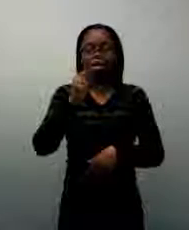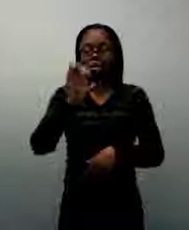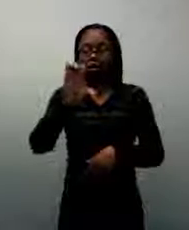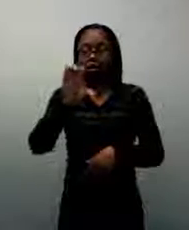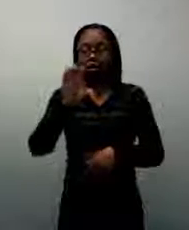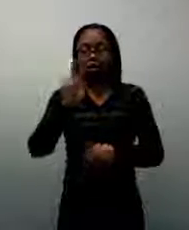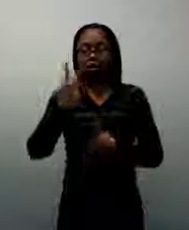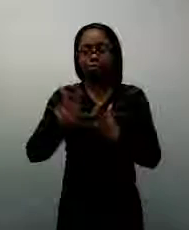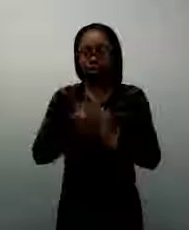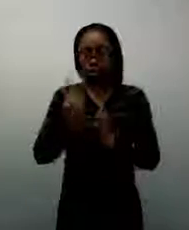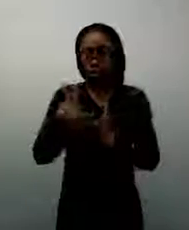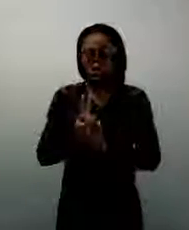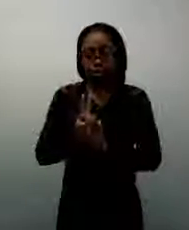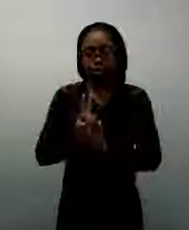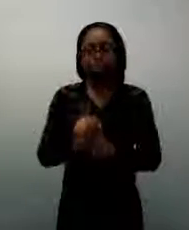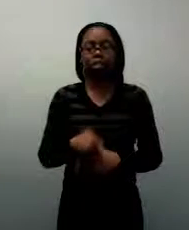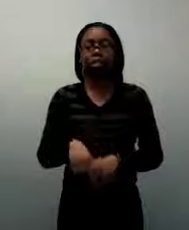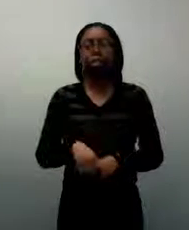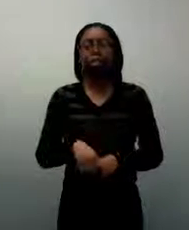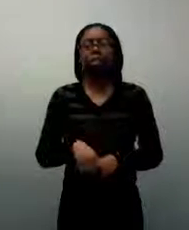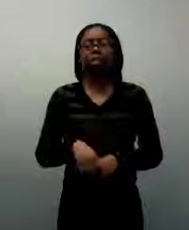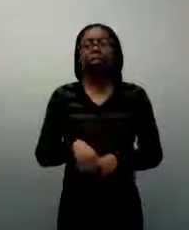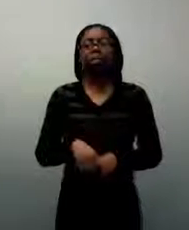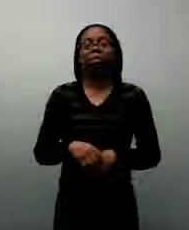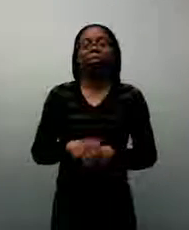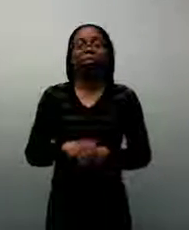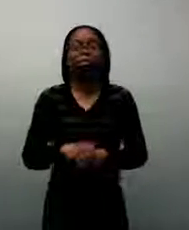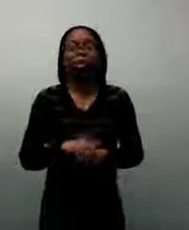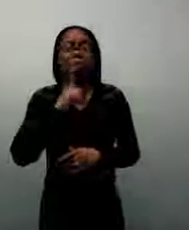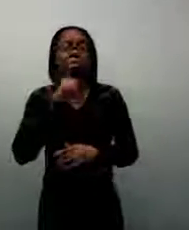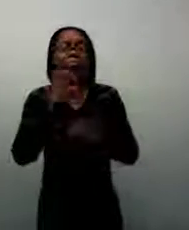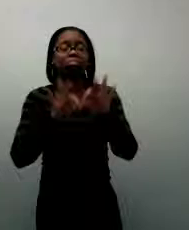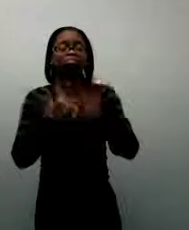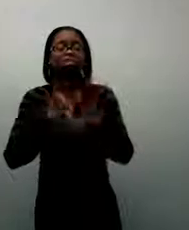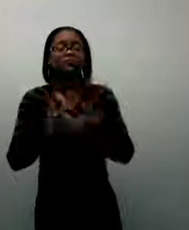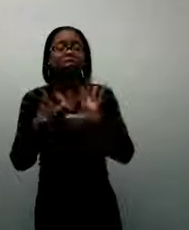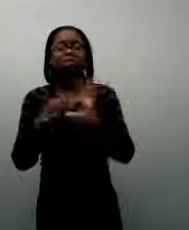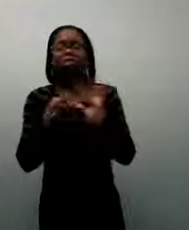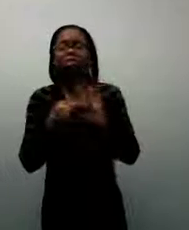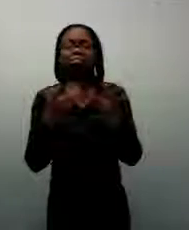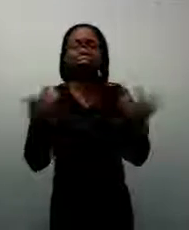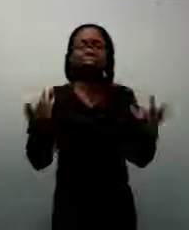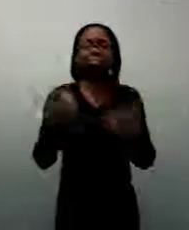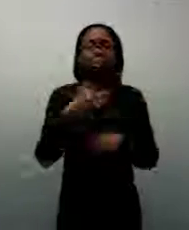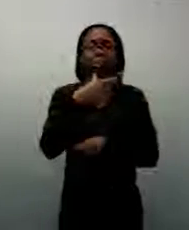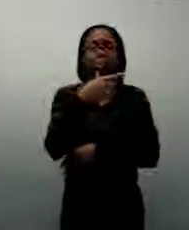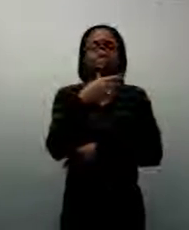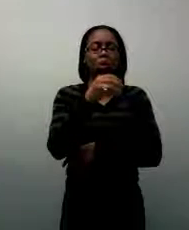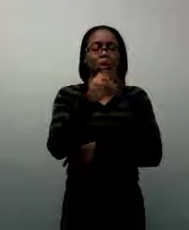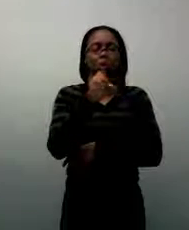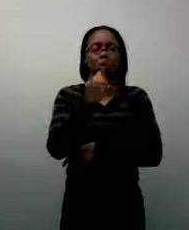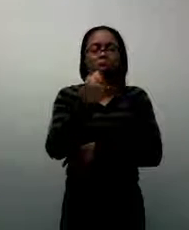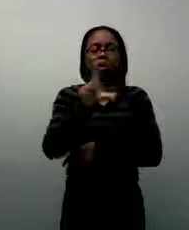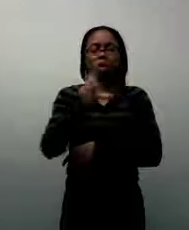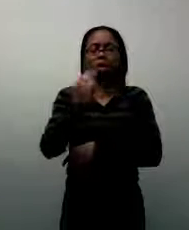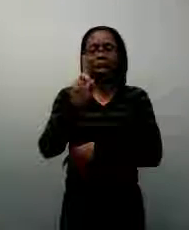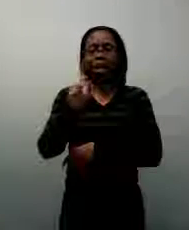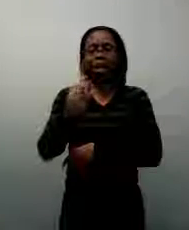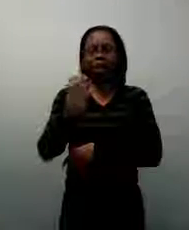whole story, explains, I guess one of the stories was the Goldilocks and the three bears. And then it goes through each